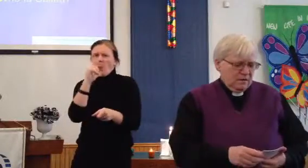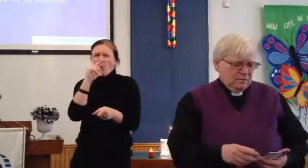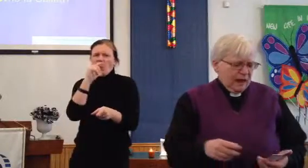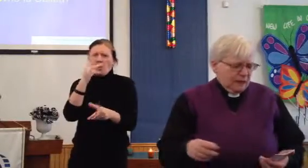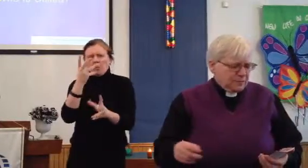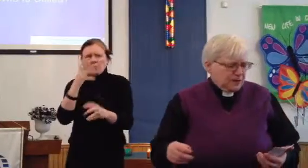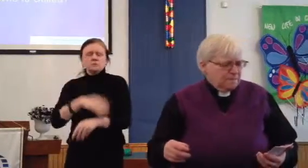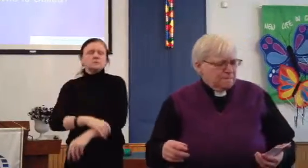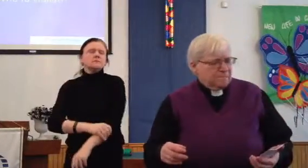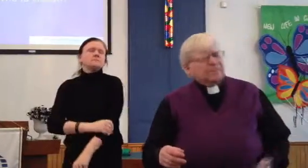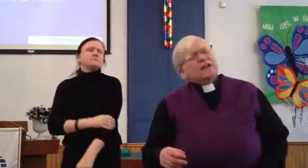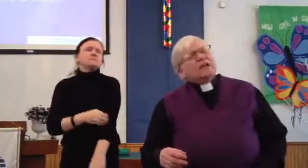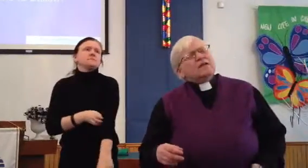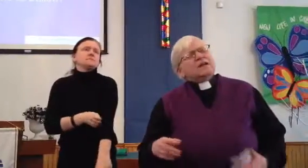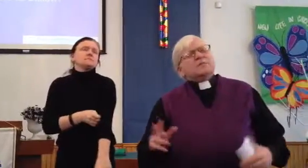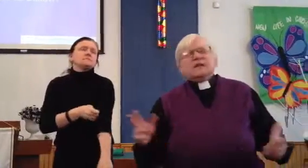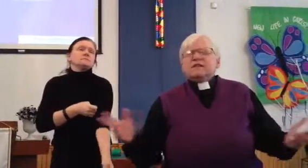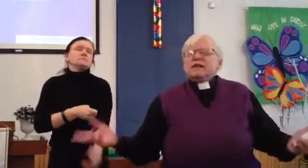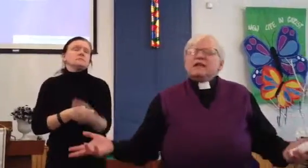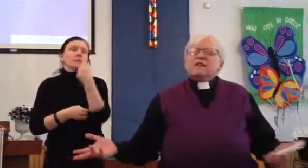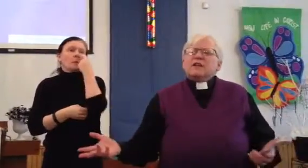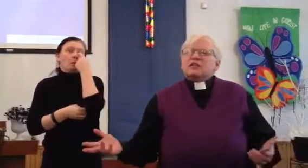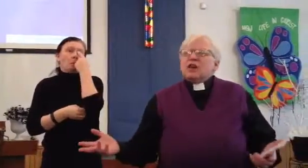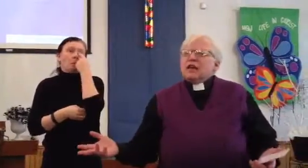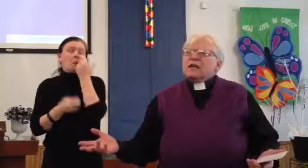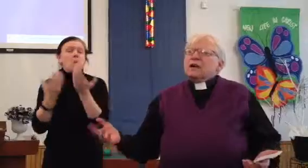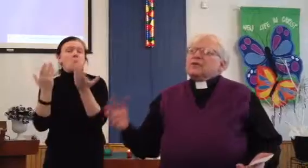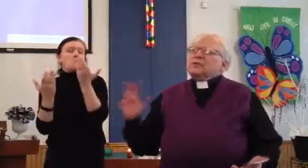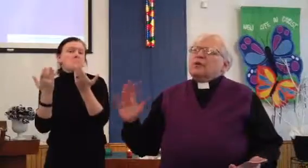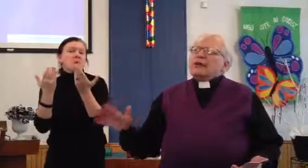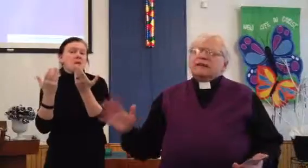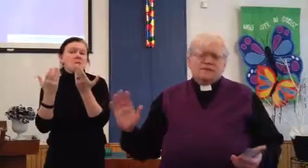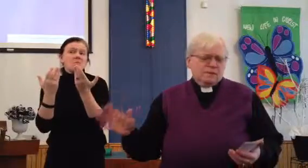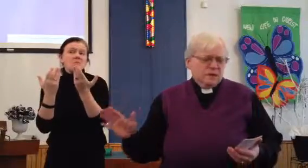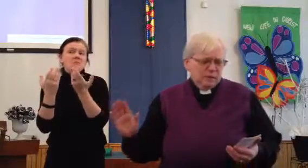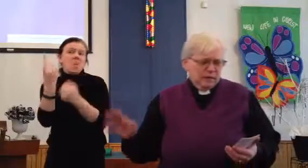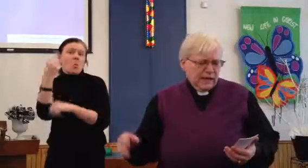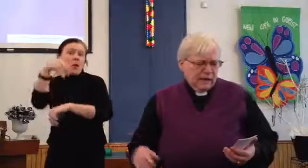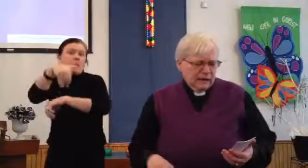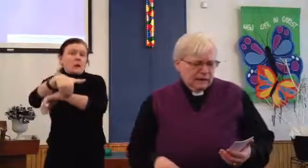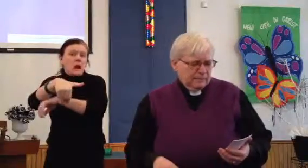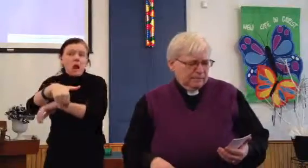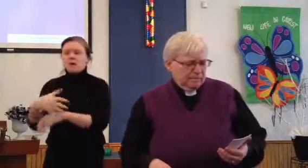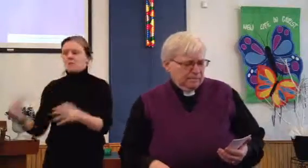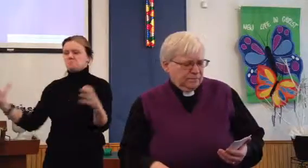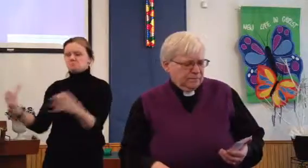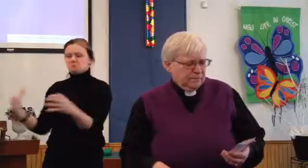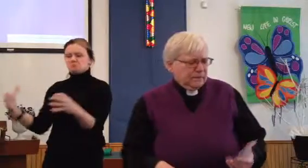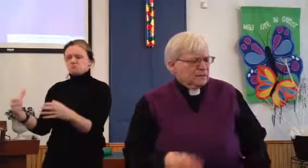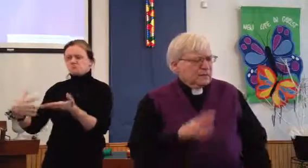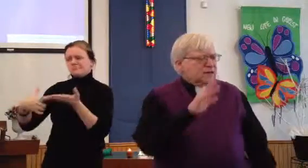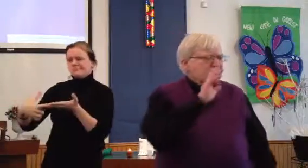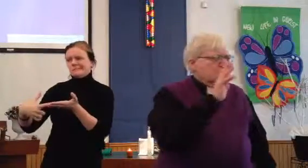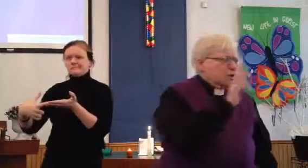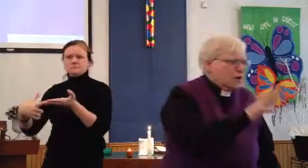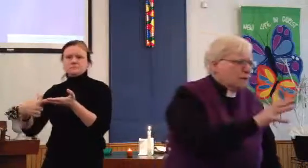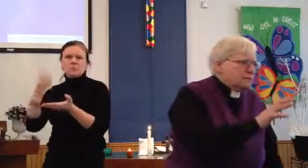Perhaps, they spent the evenings talking about the plight of the people in Galilee. Because the great